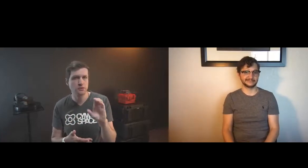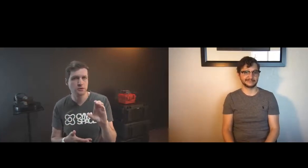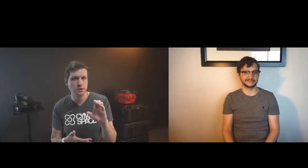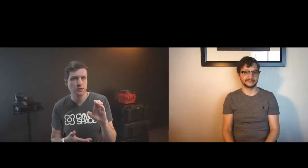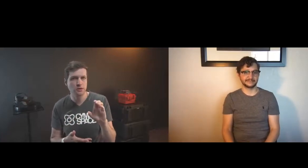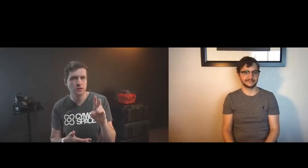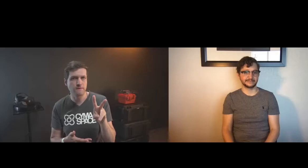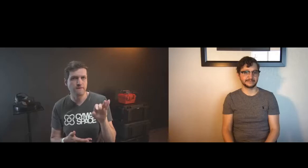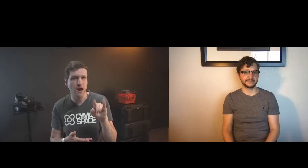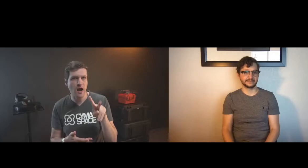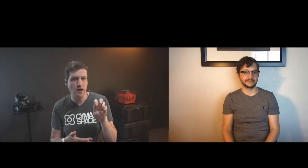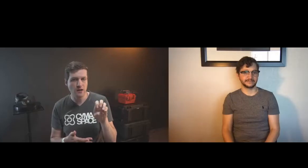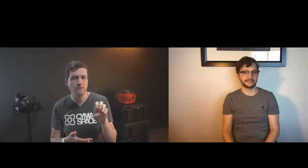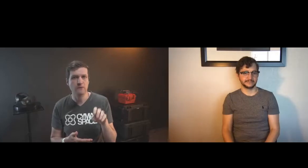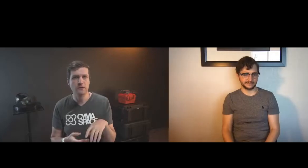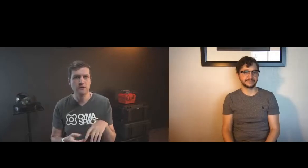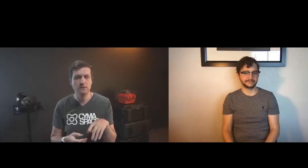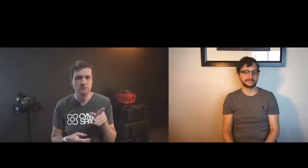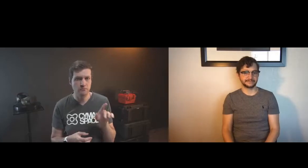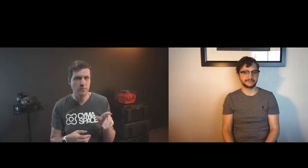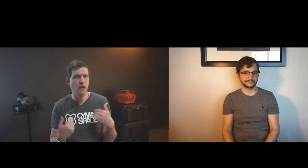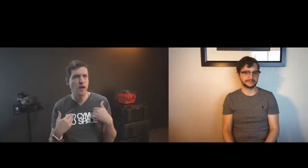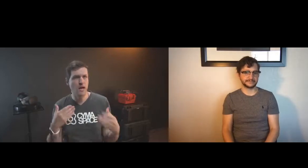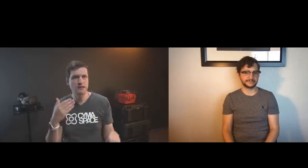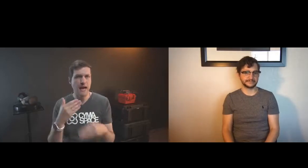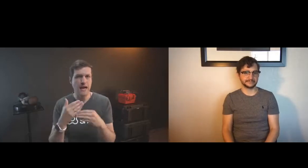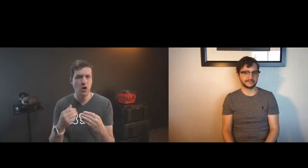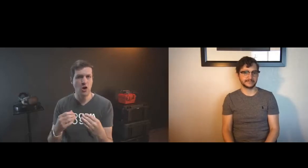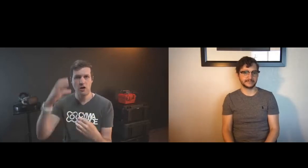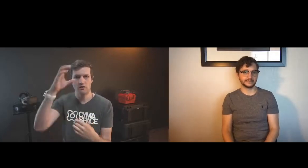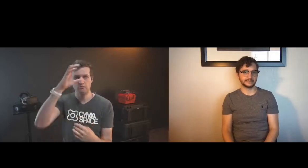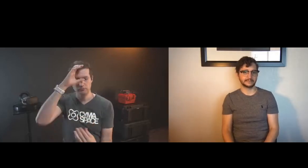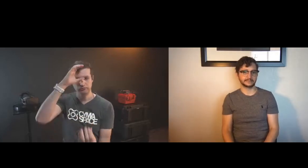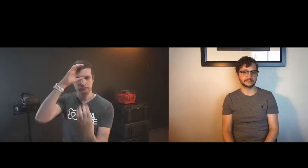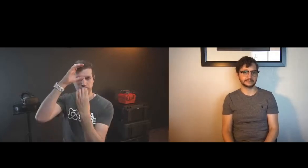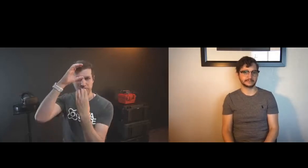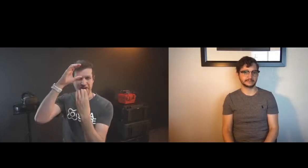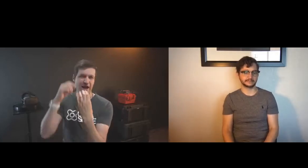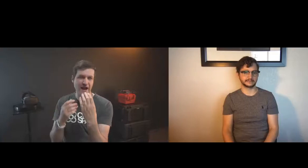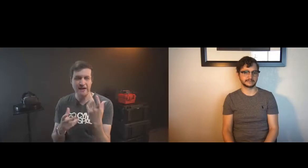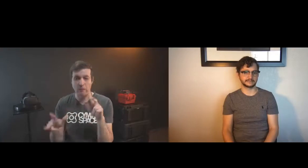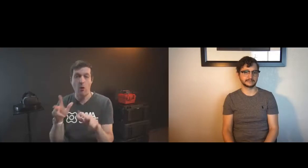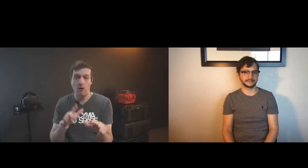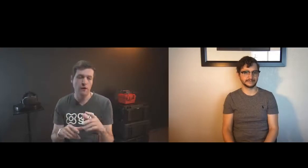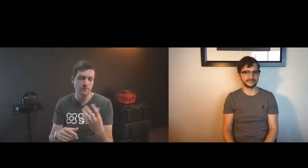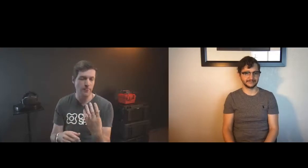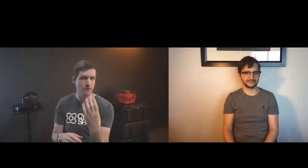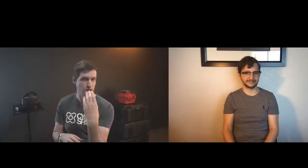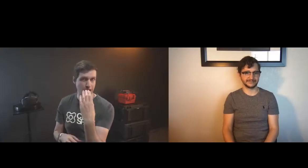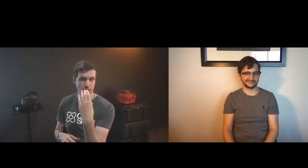already happening there's a new htc component